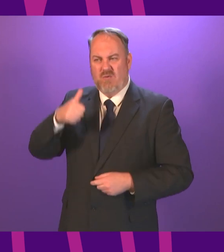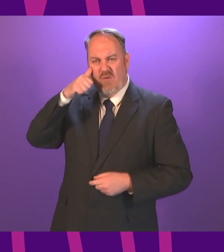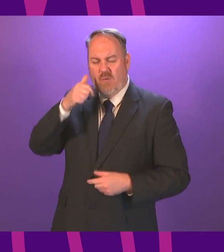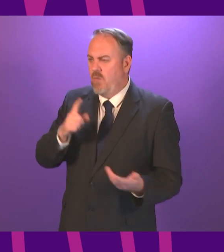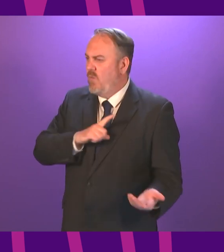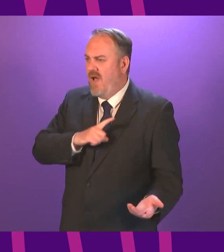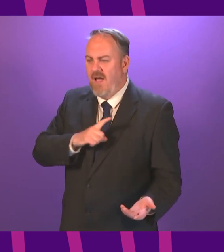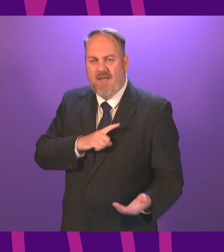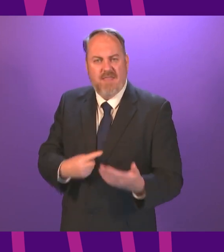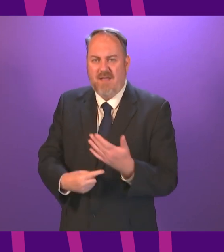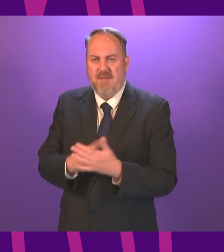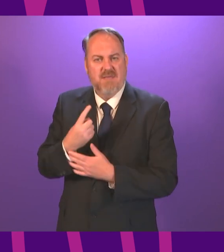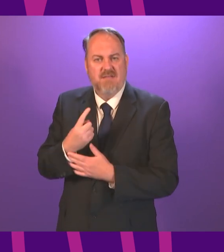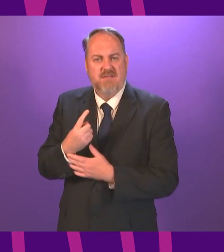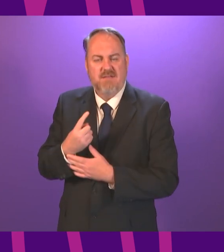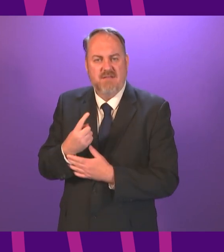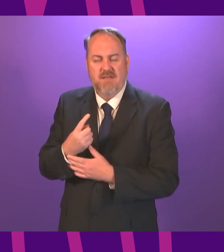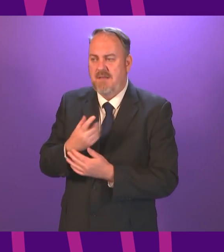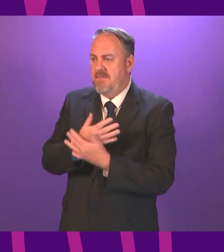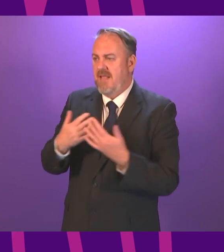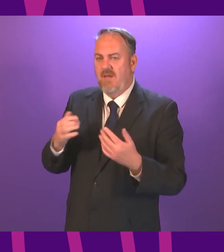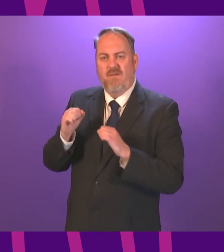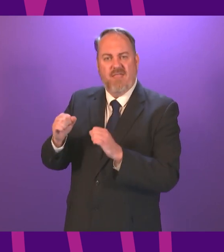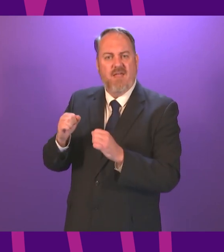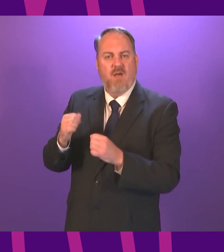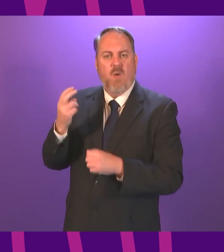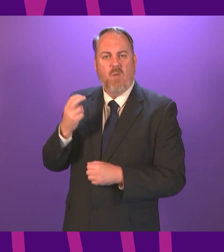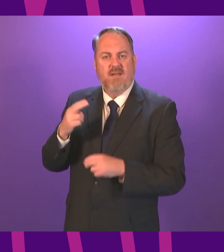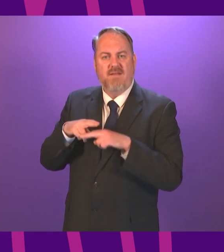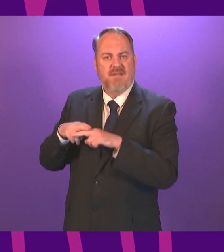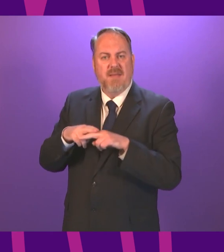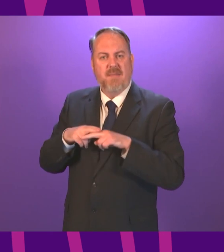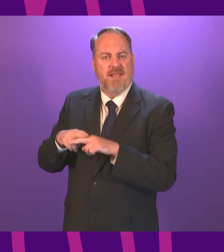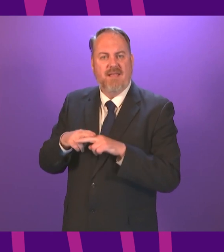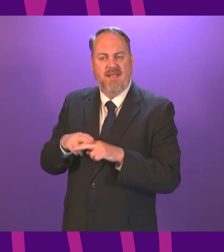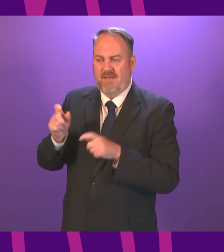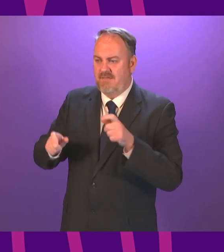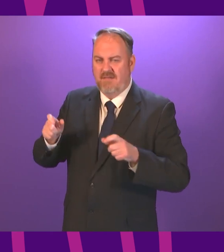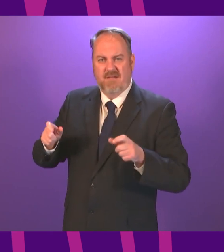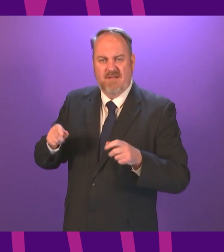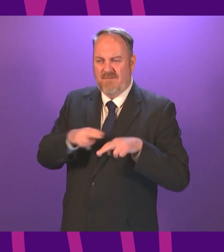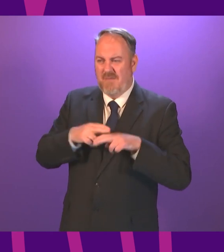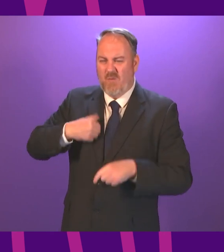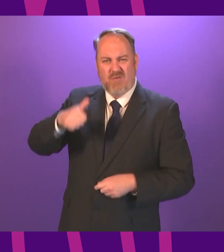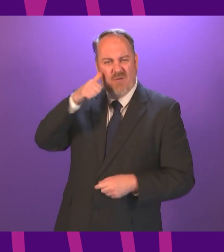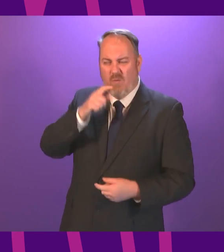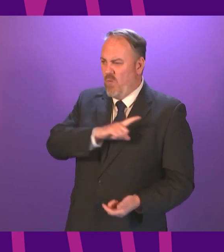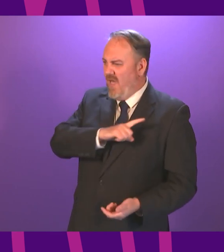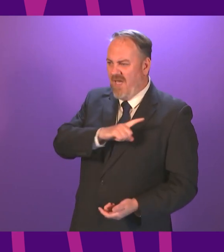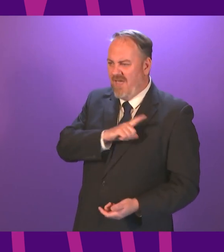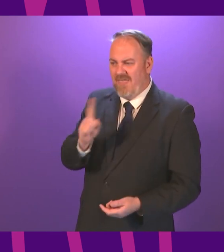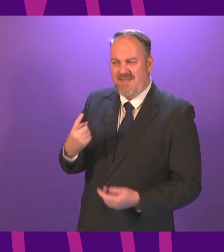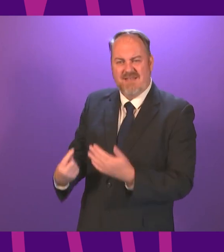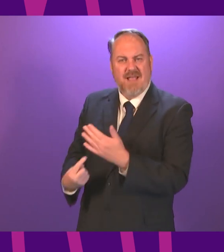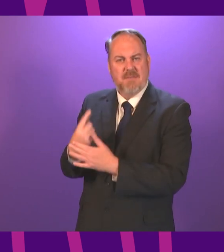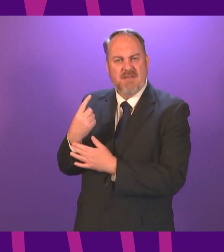passed away from covid in care home settings they deserve the closure not only that they need but